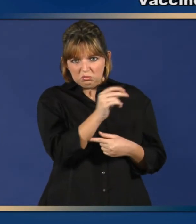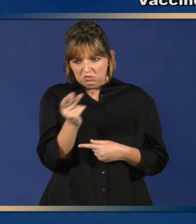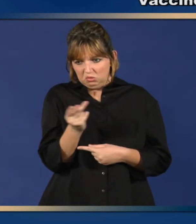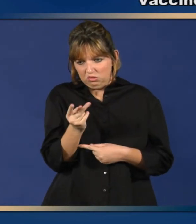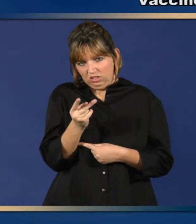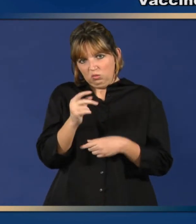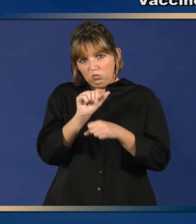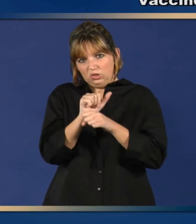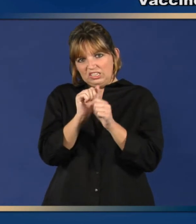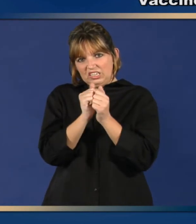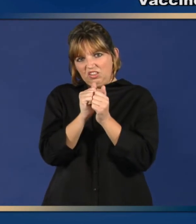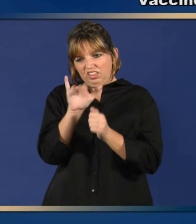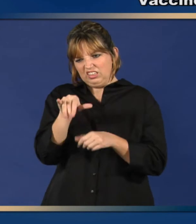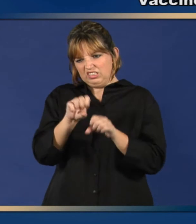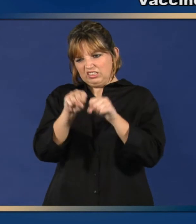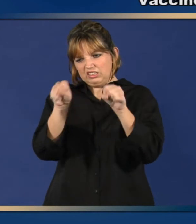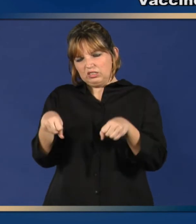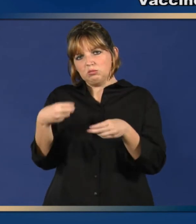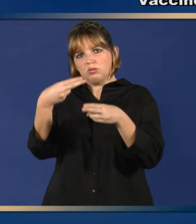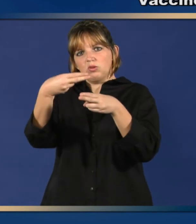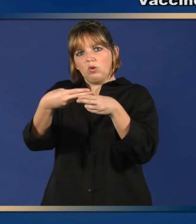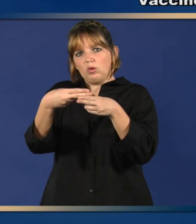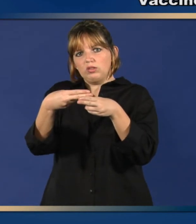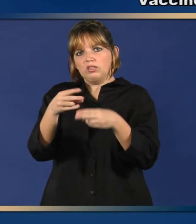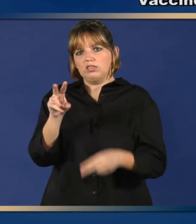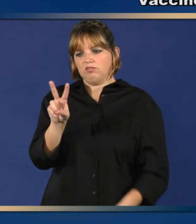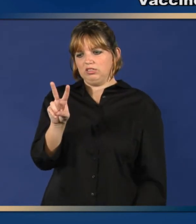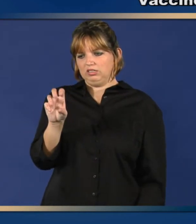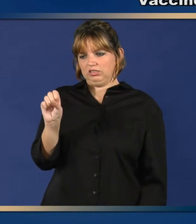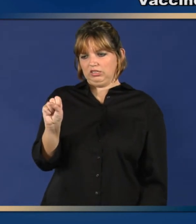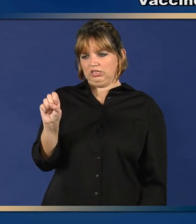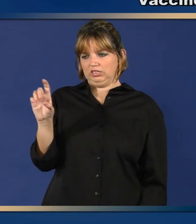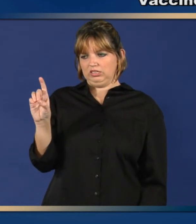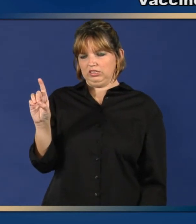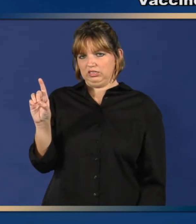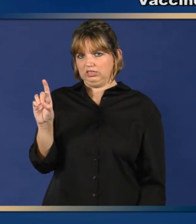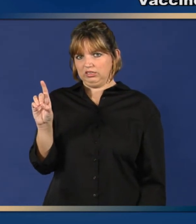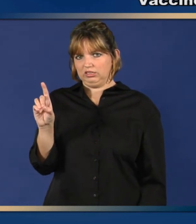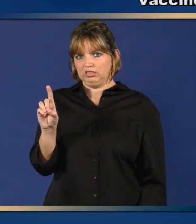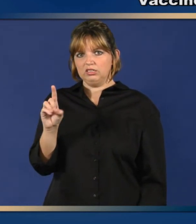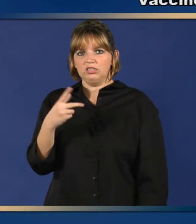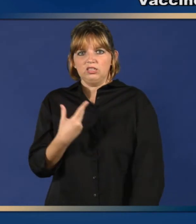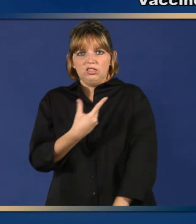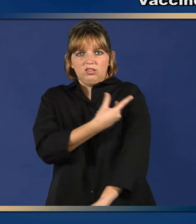identify if there are any serious problems or safety issues,